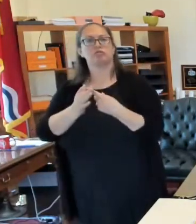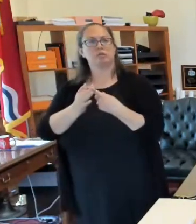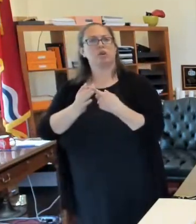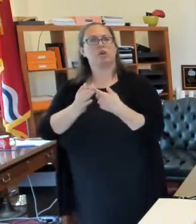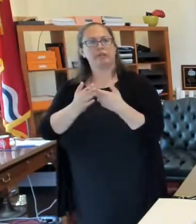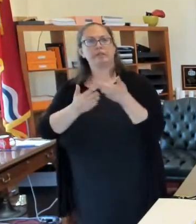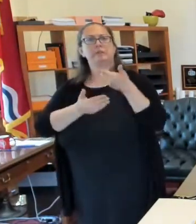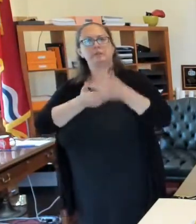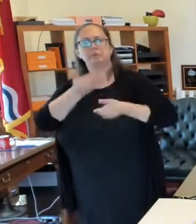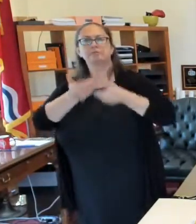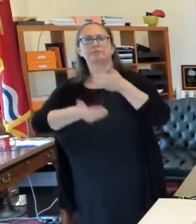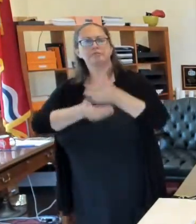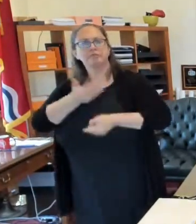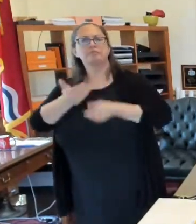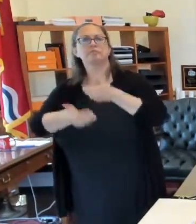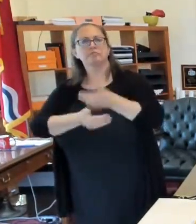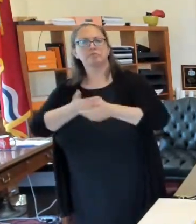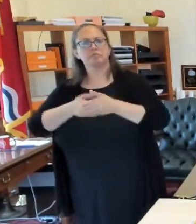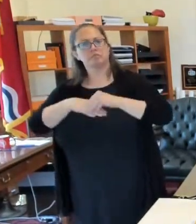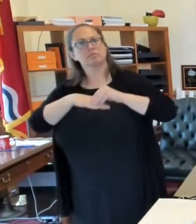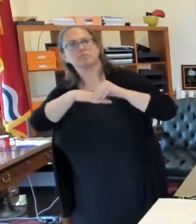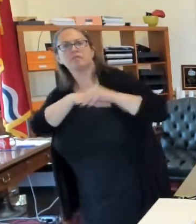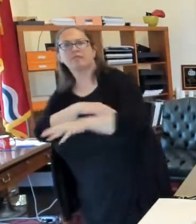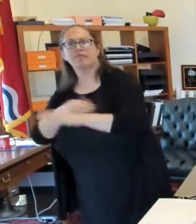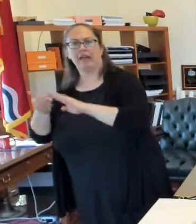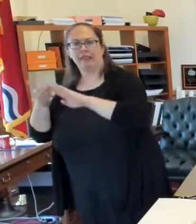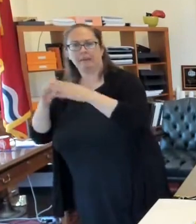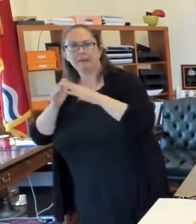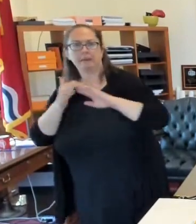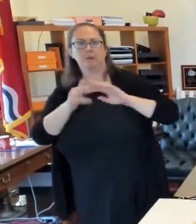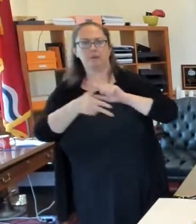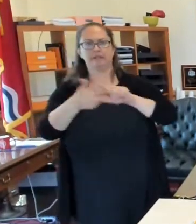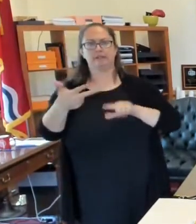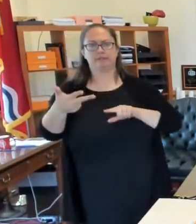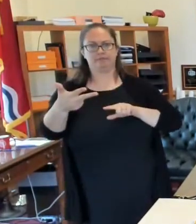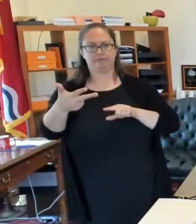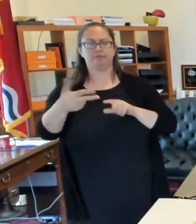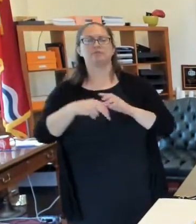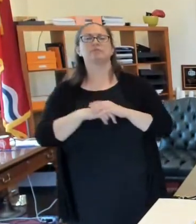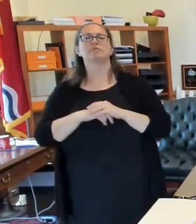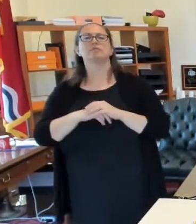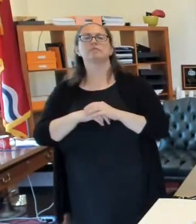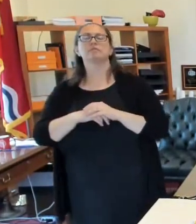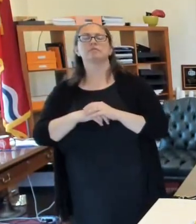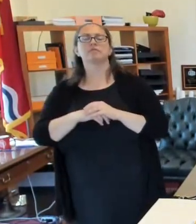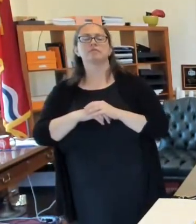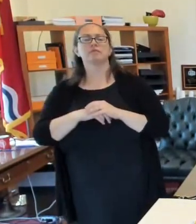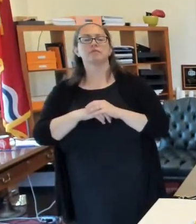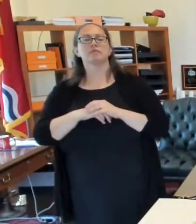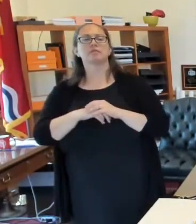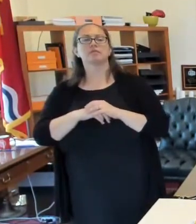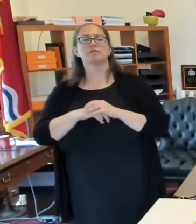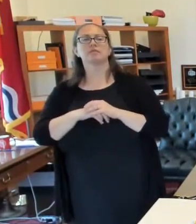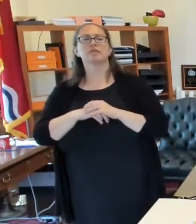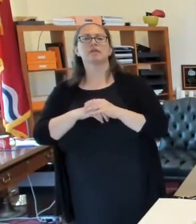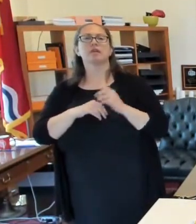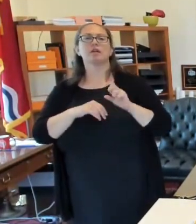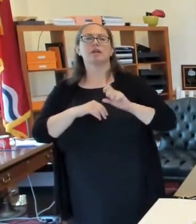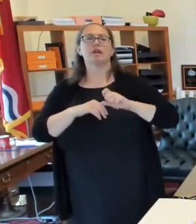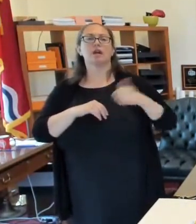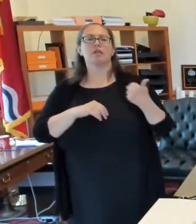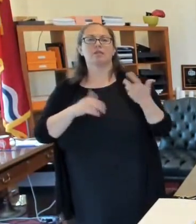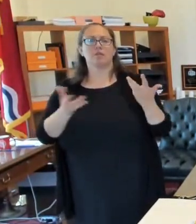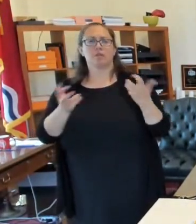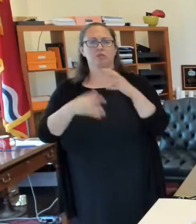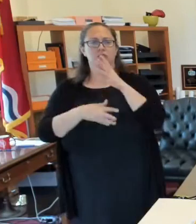beginning to be able to make a difference. So, the third thing, I guess, that I want to visit with you about is that